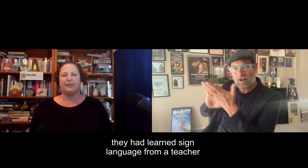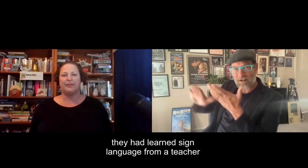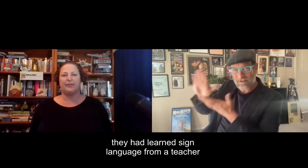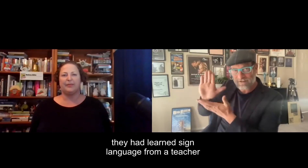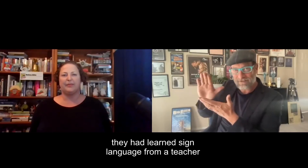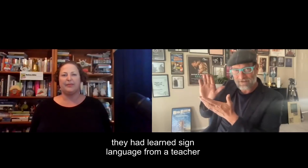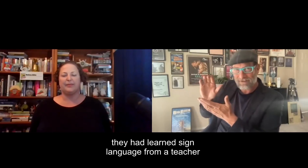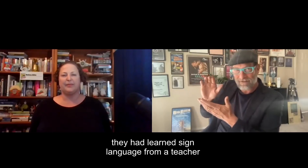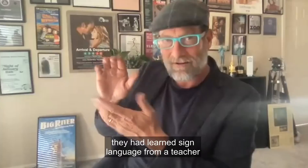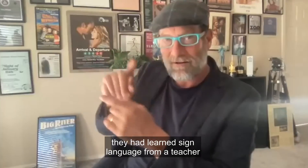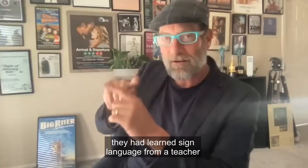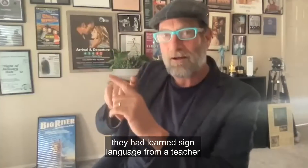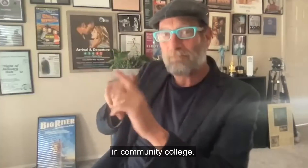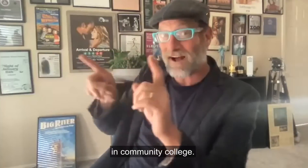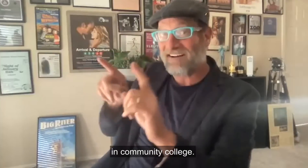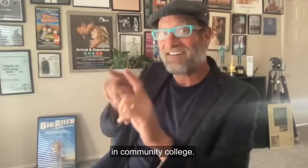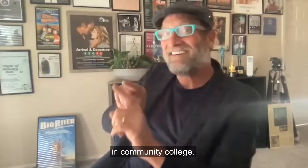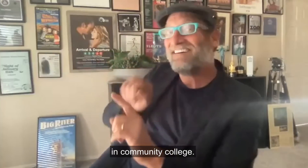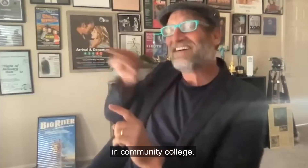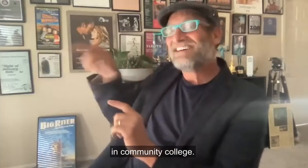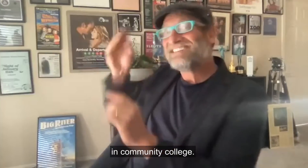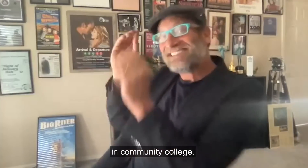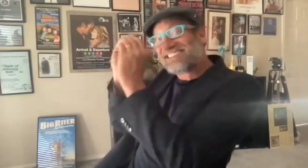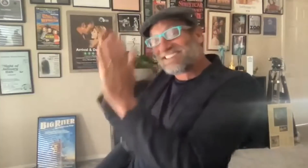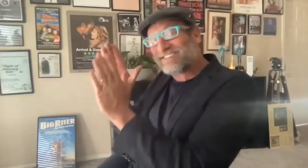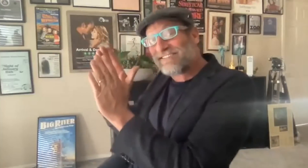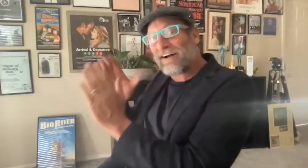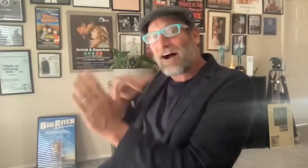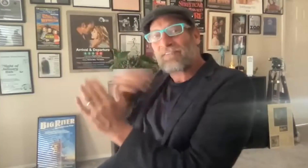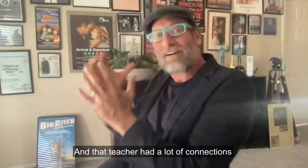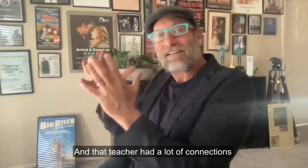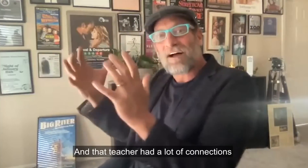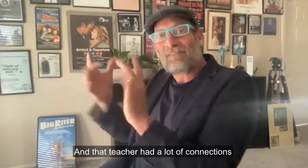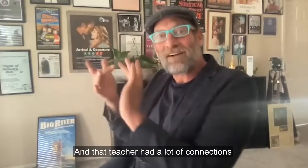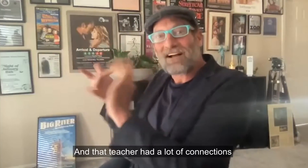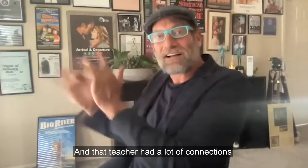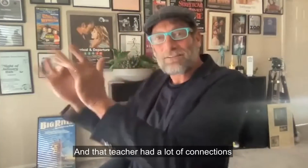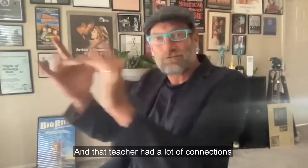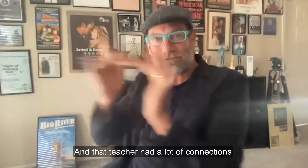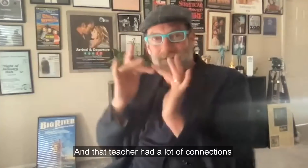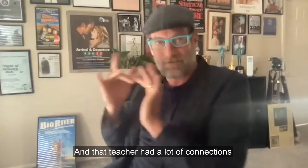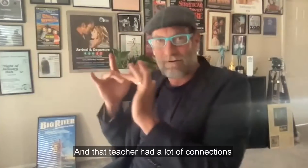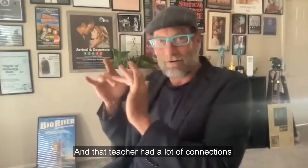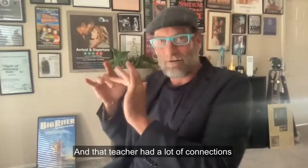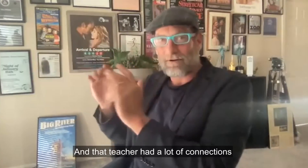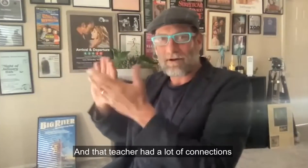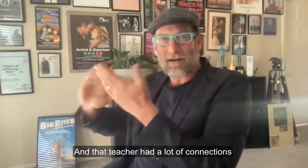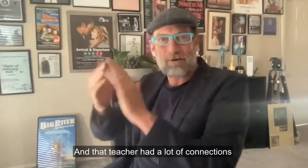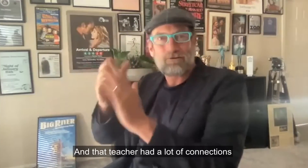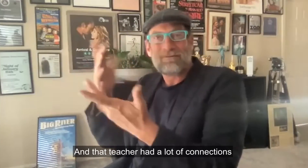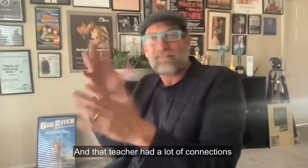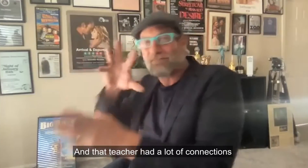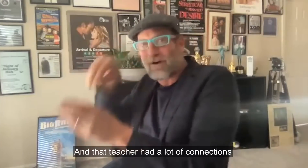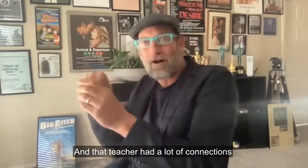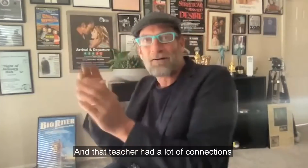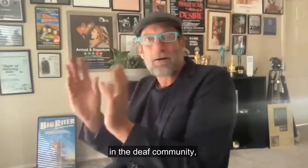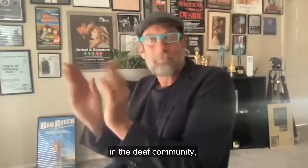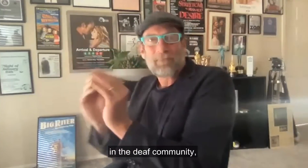learned sign language from a teacher in community college. And that teacher had a lot of connections in the deaf